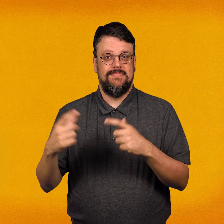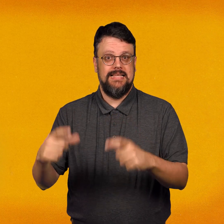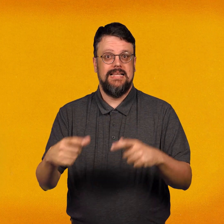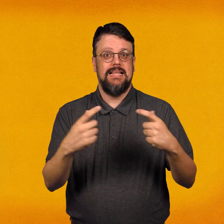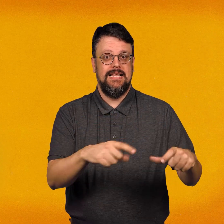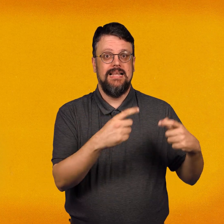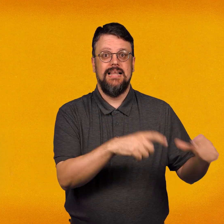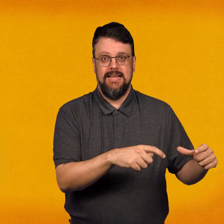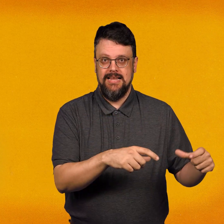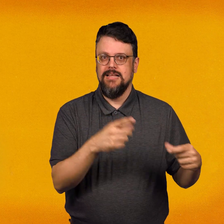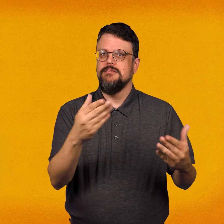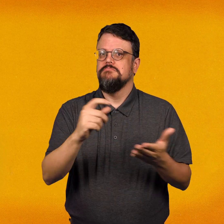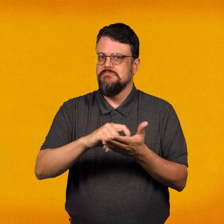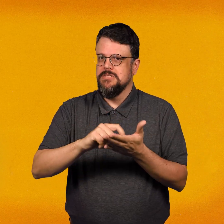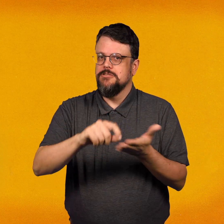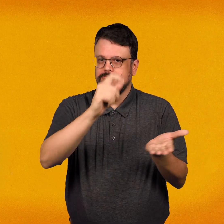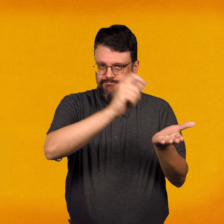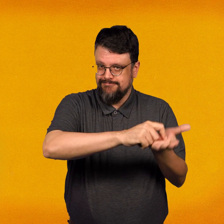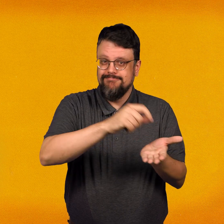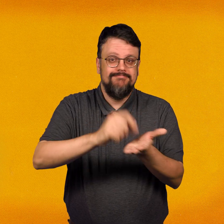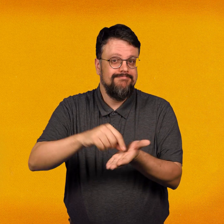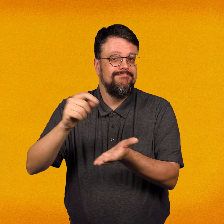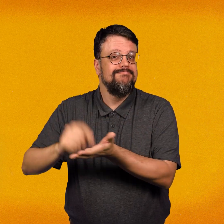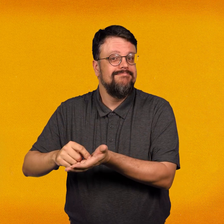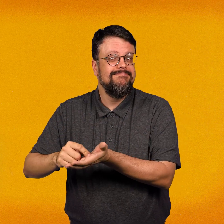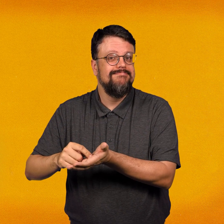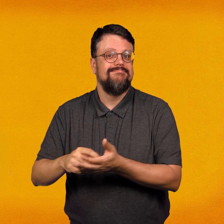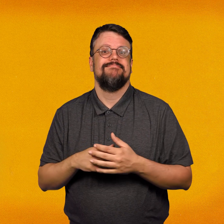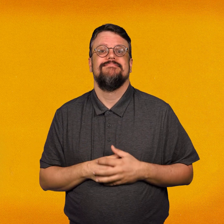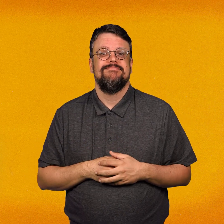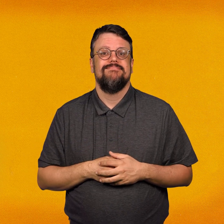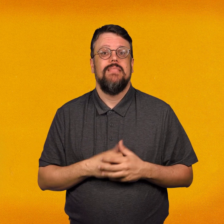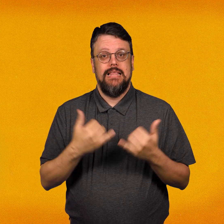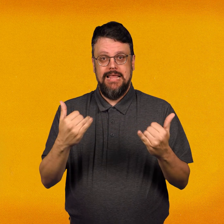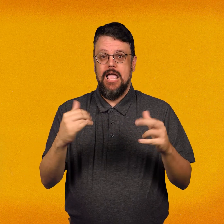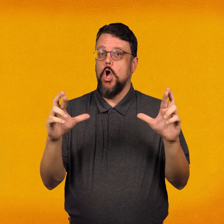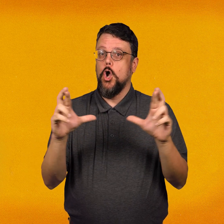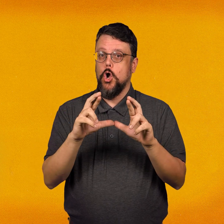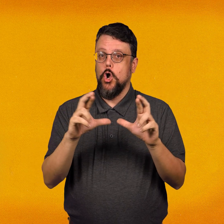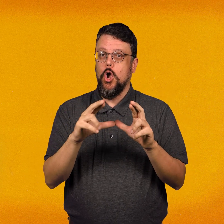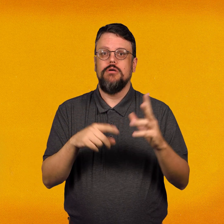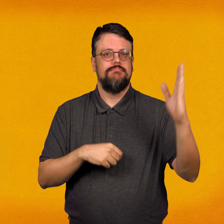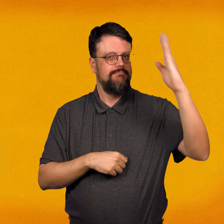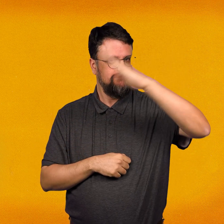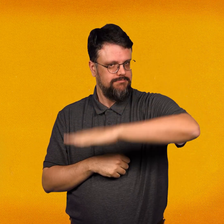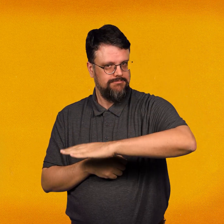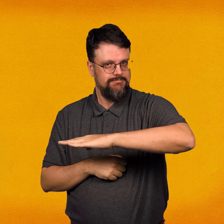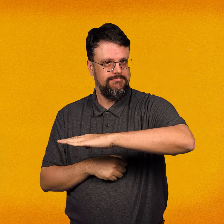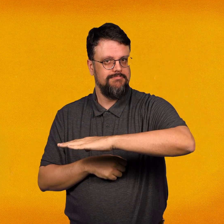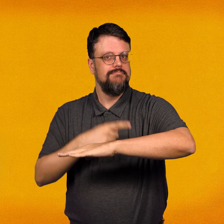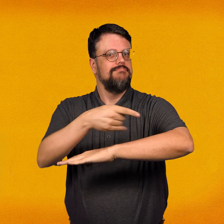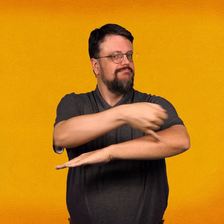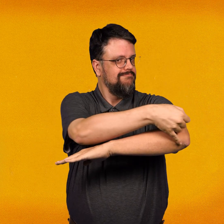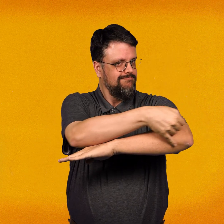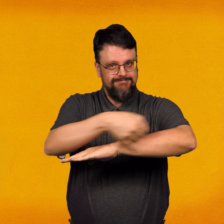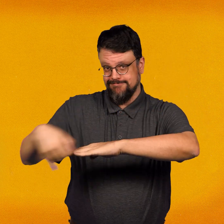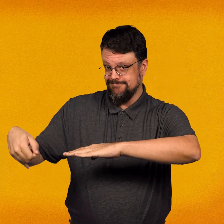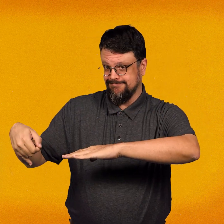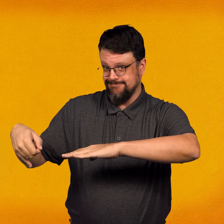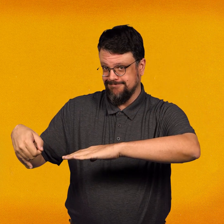With the pencil, mark the center of each plate. Using the ruler, draw a straight line through the mark from one